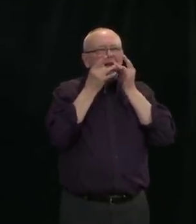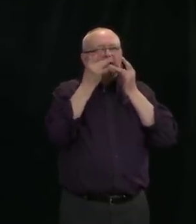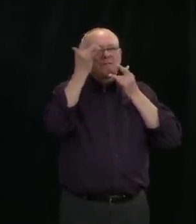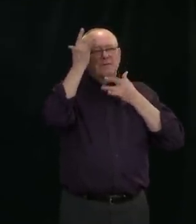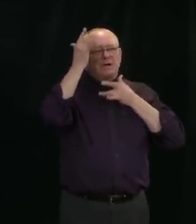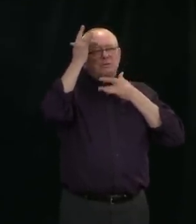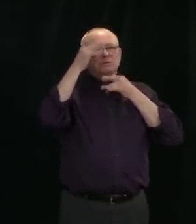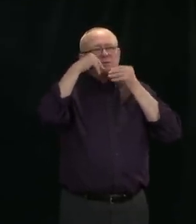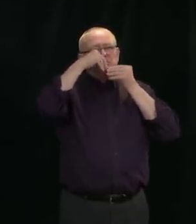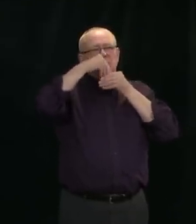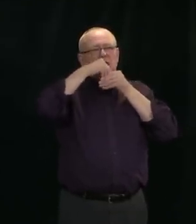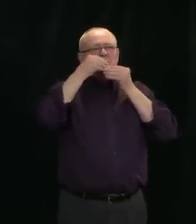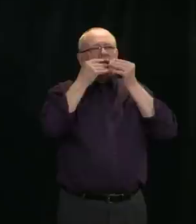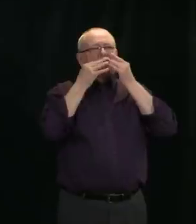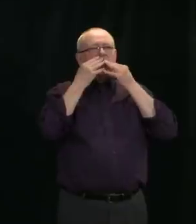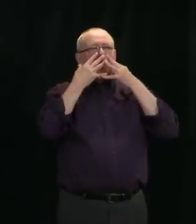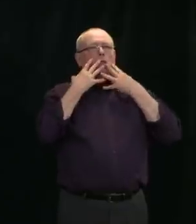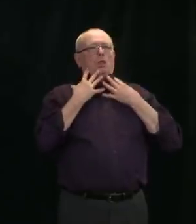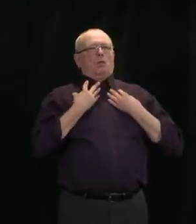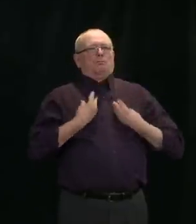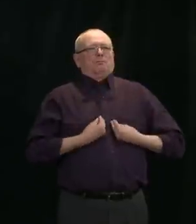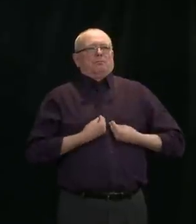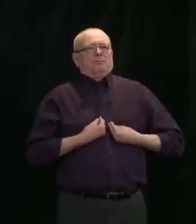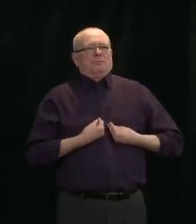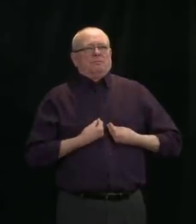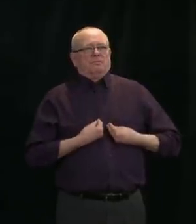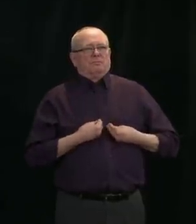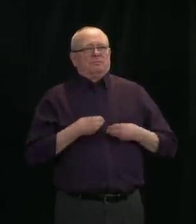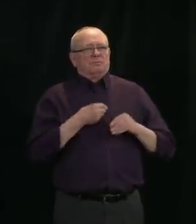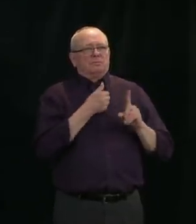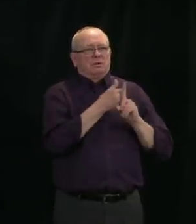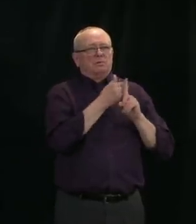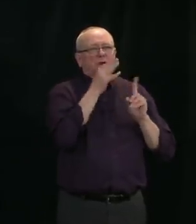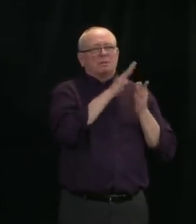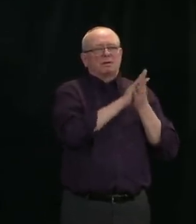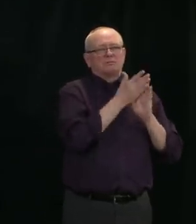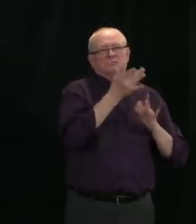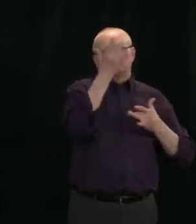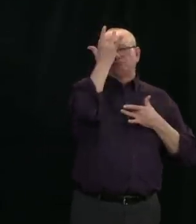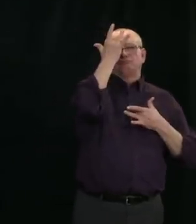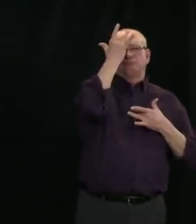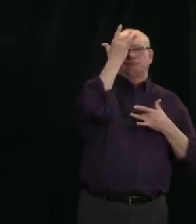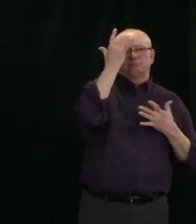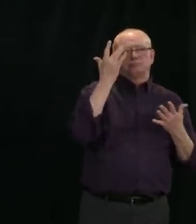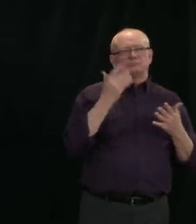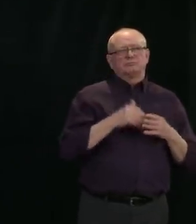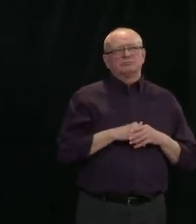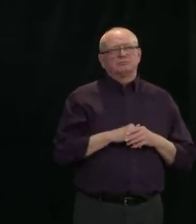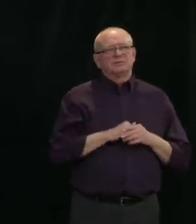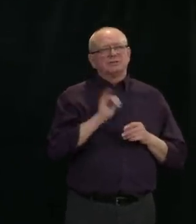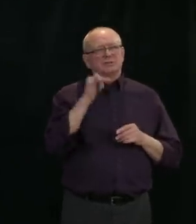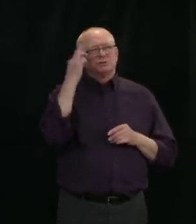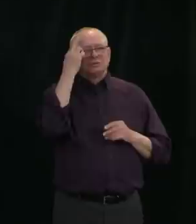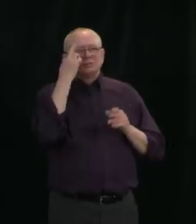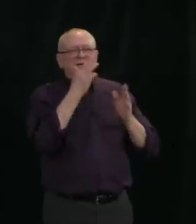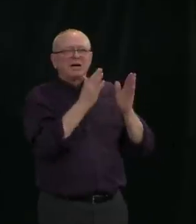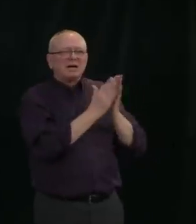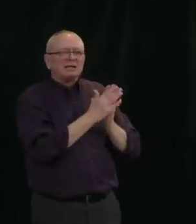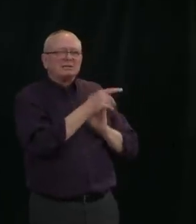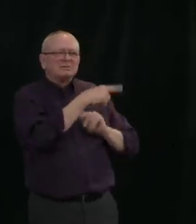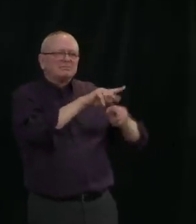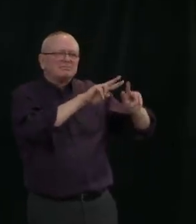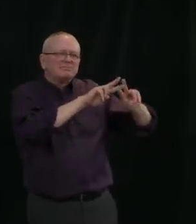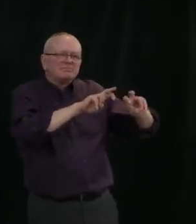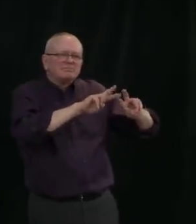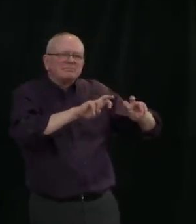And so that's why I've asked our team to look very deeply at all available evidence, because what I wouldn't want to have happen is for people to start